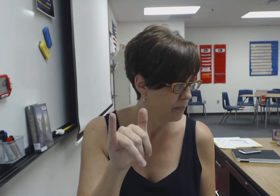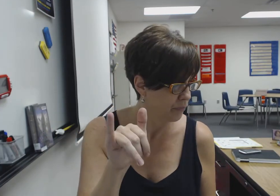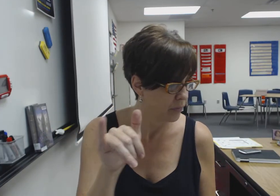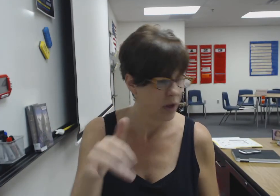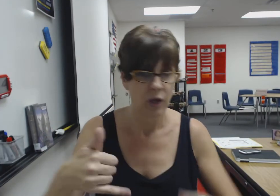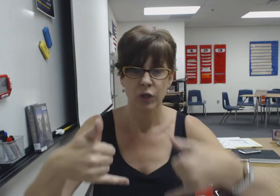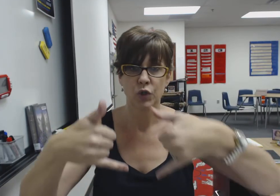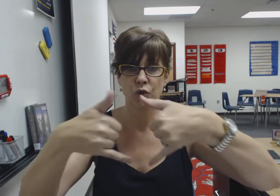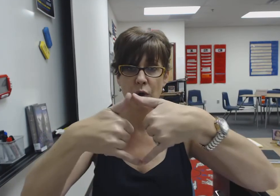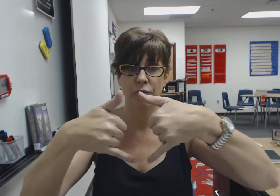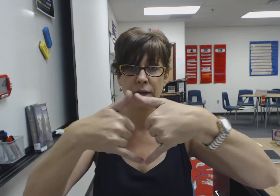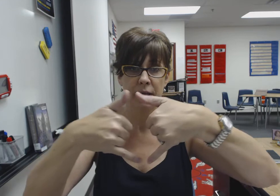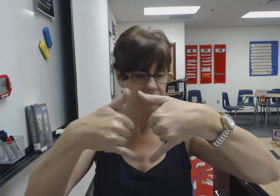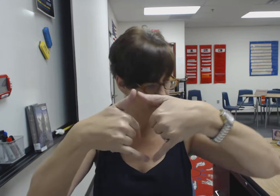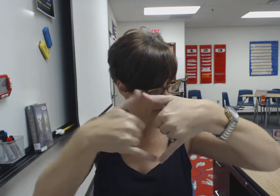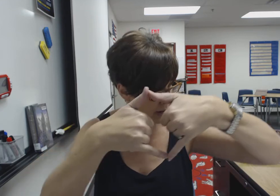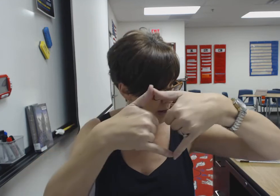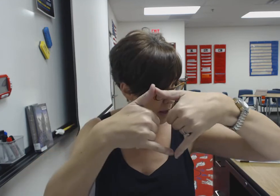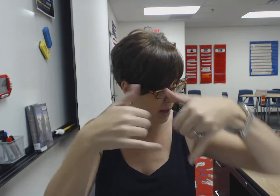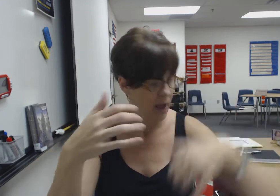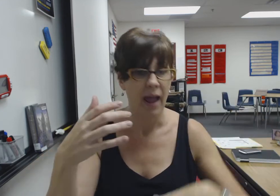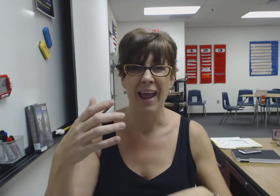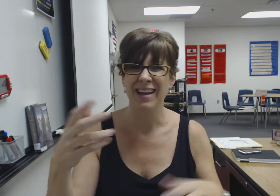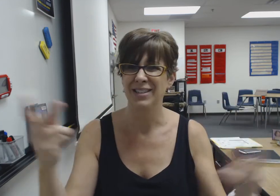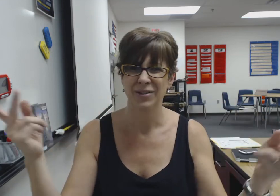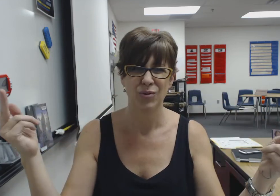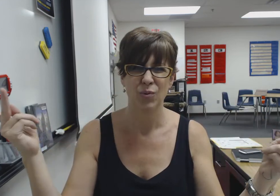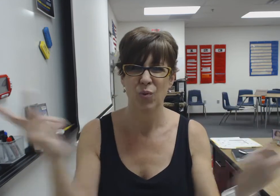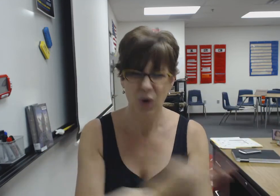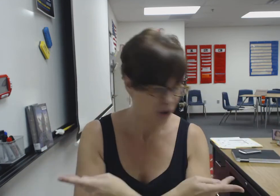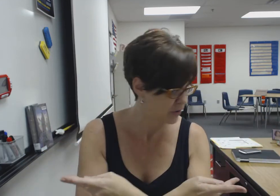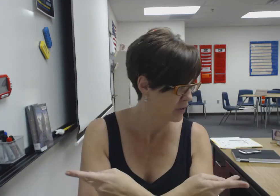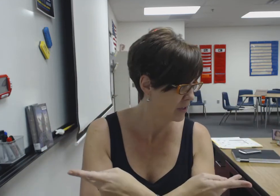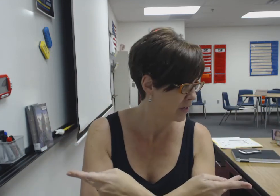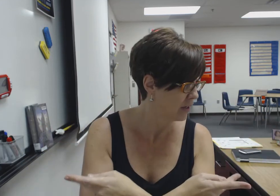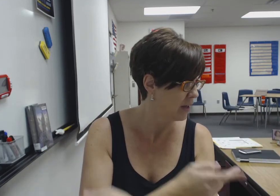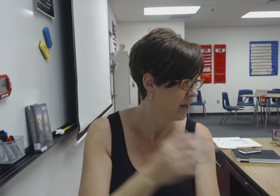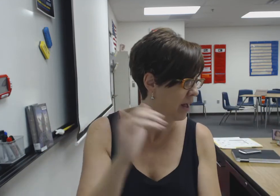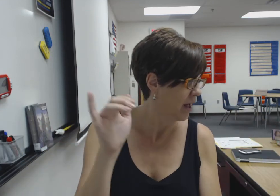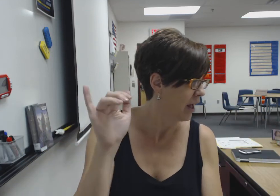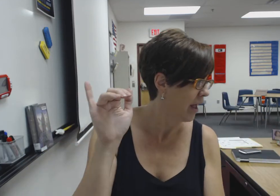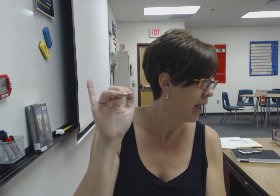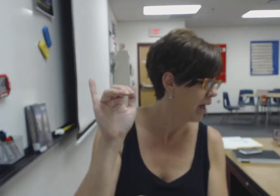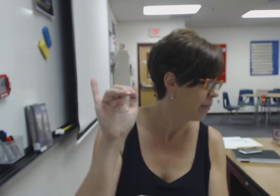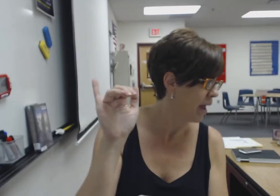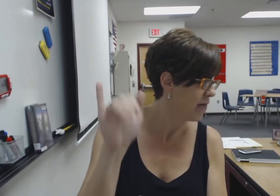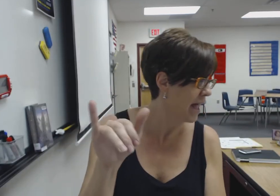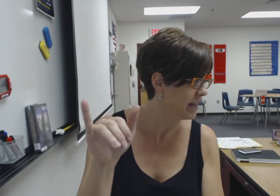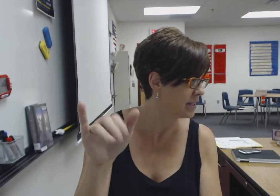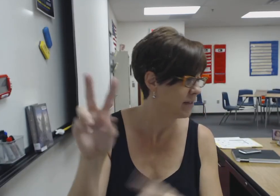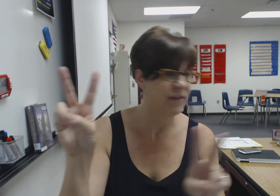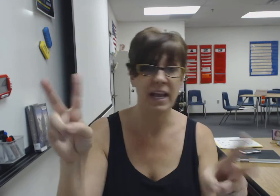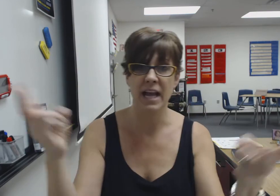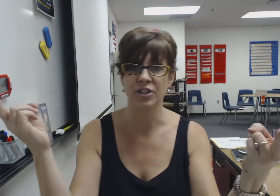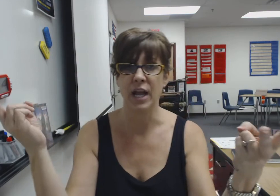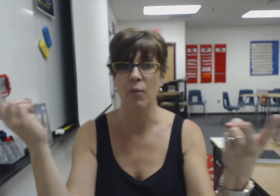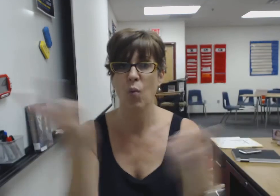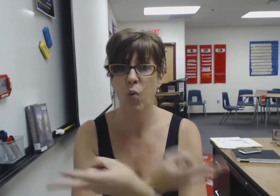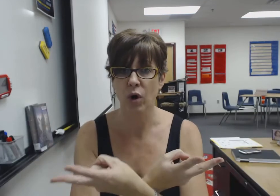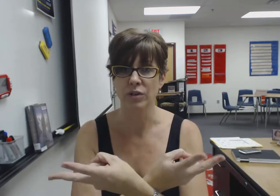trophy and worse and that is the V handshake worse